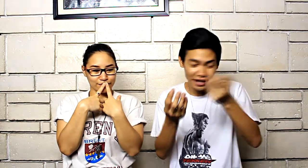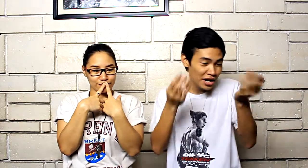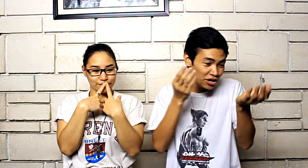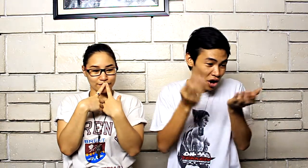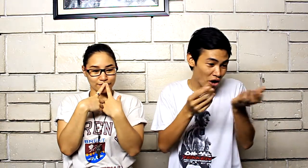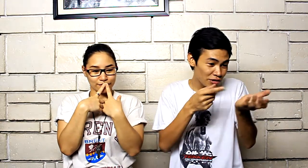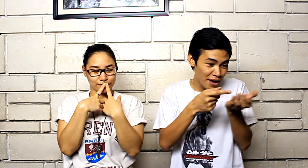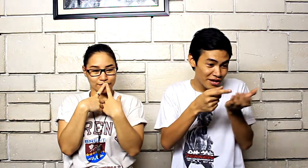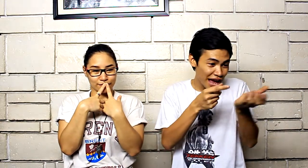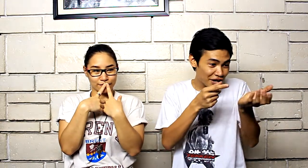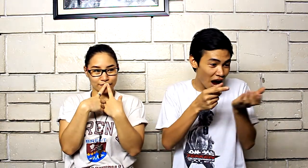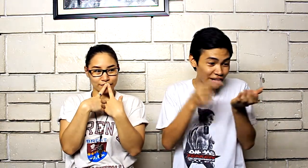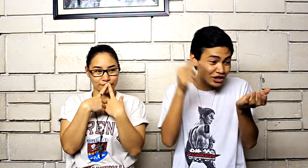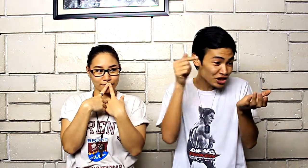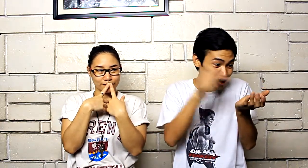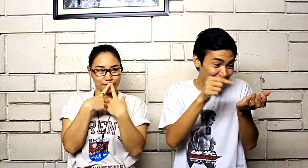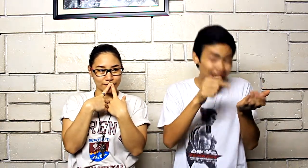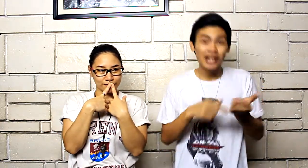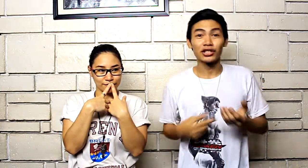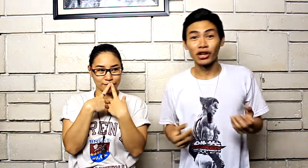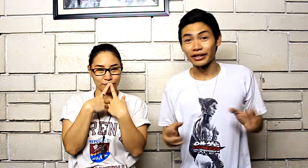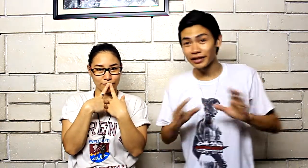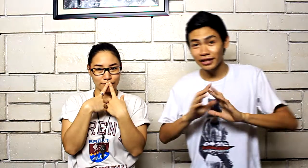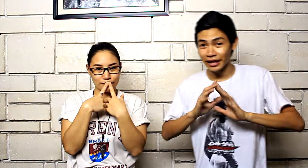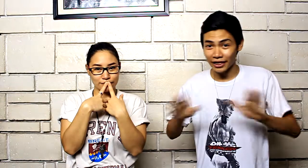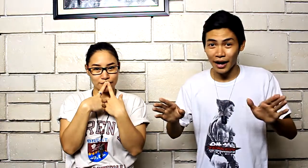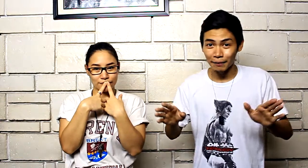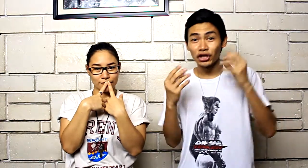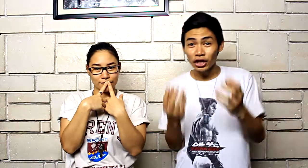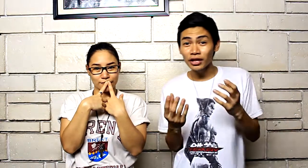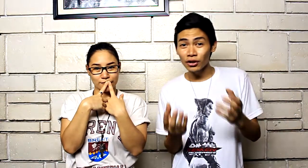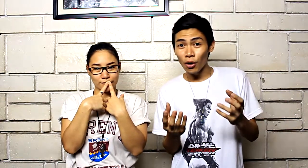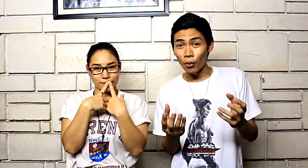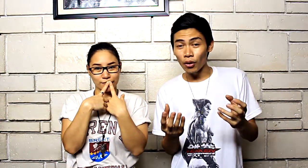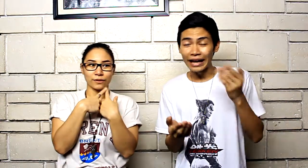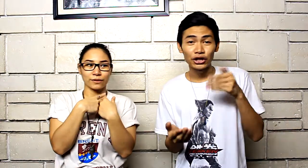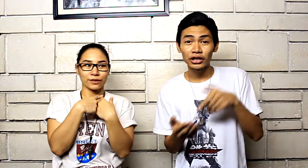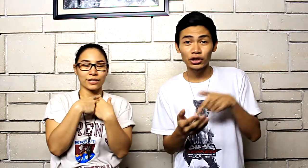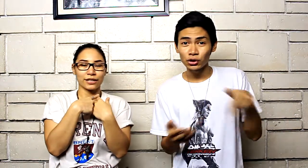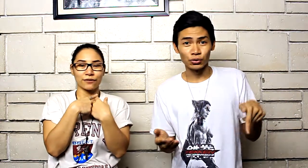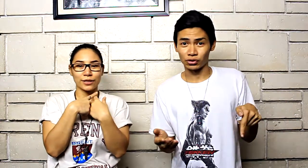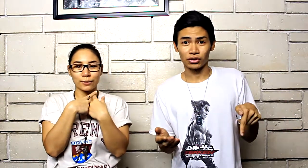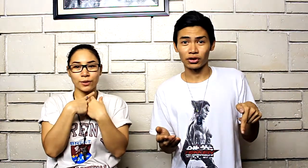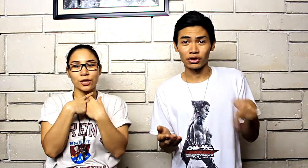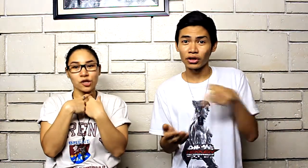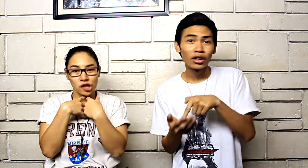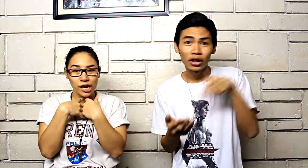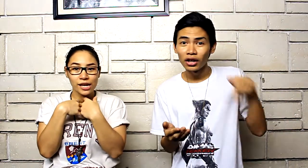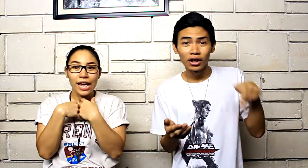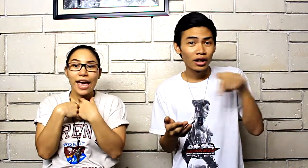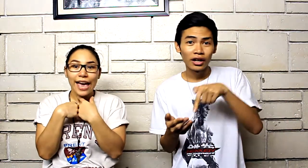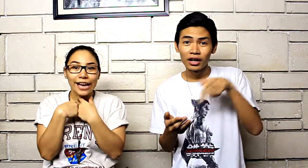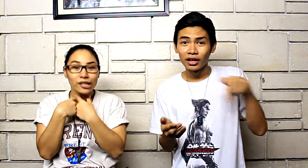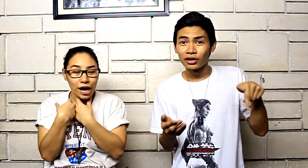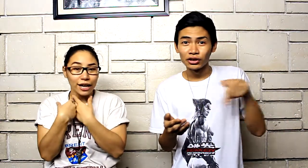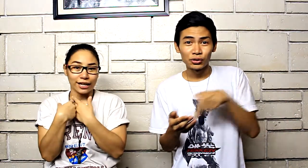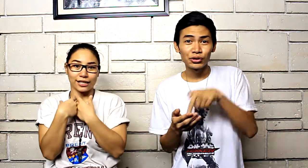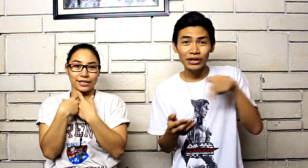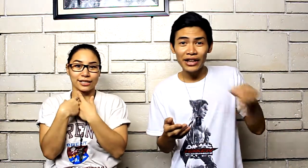no it smells like chocolate it's shit no nothing like that you're gonna know and you're gonna choose the between shit and chocolate so would you rather